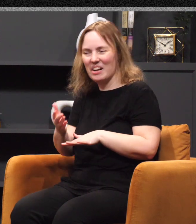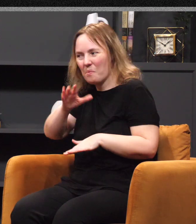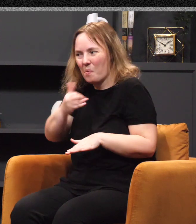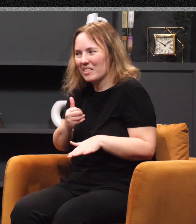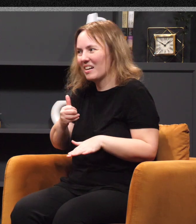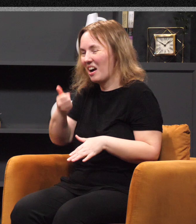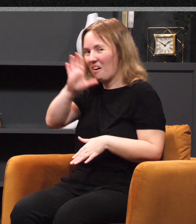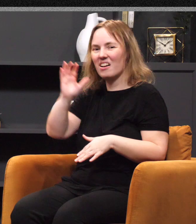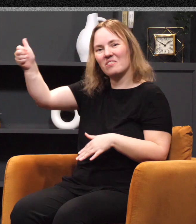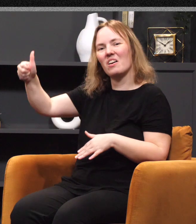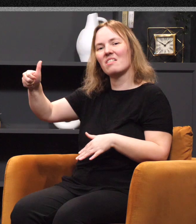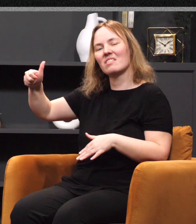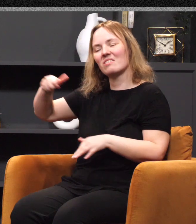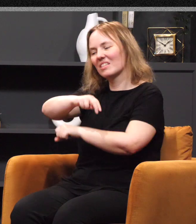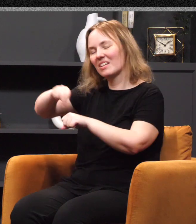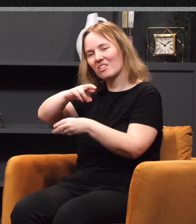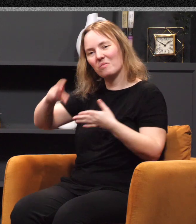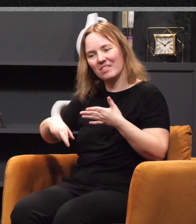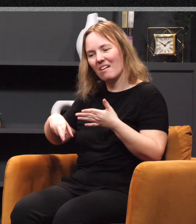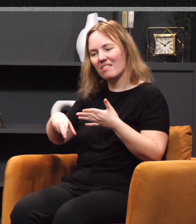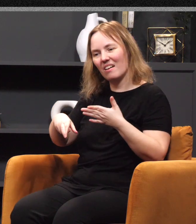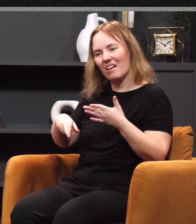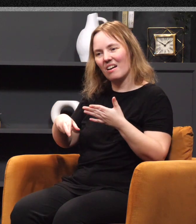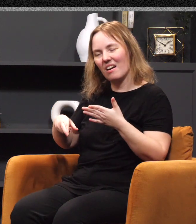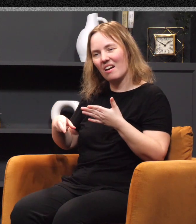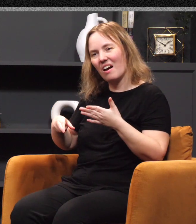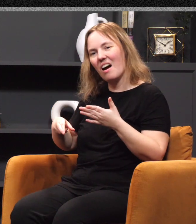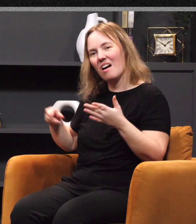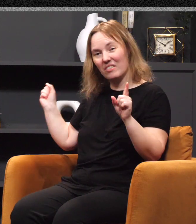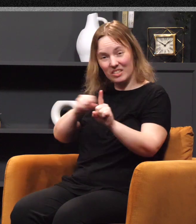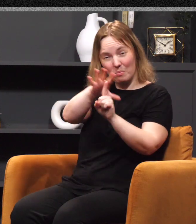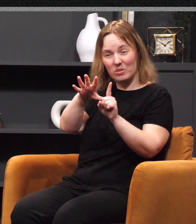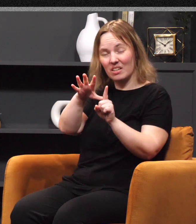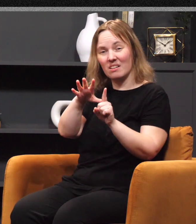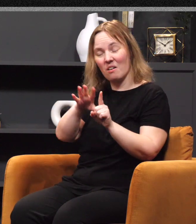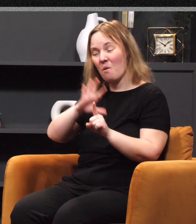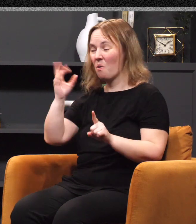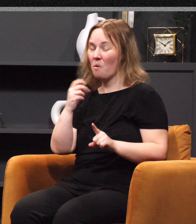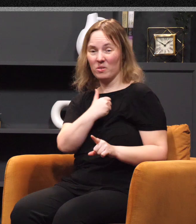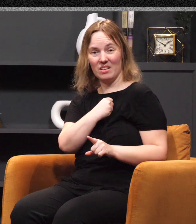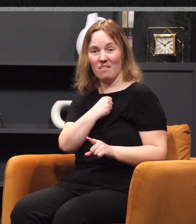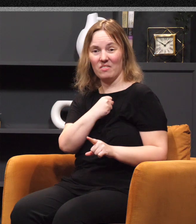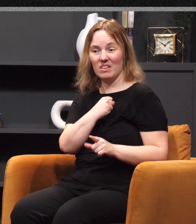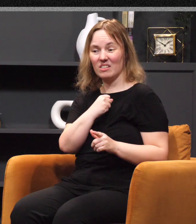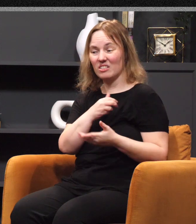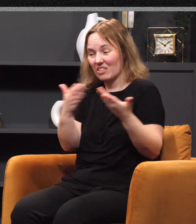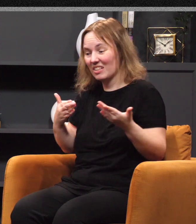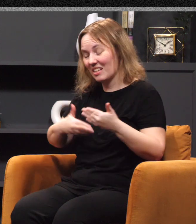natural result of exposing oneself to things outside of the boundaries of God's care. What God has established